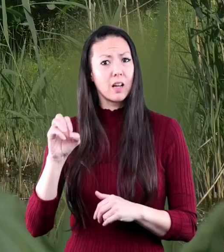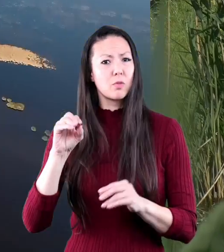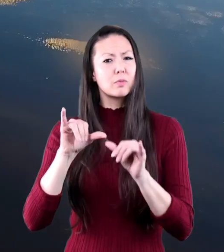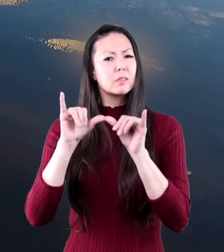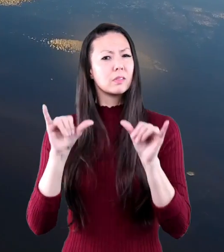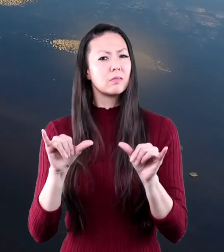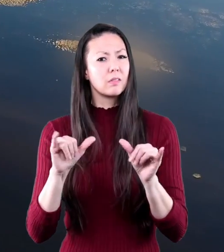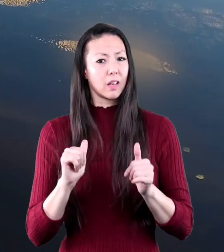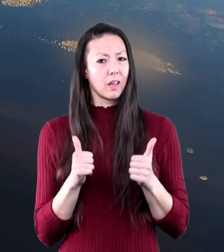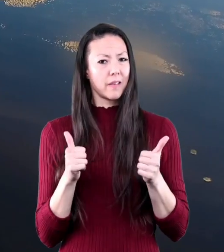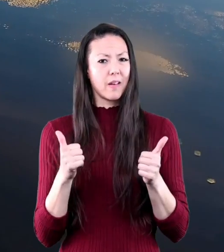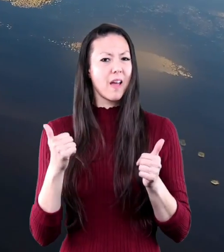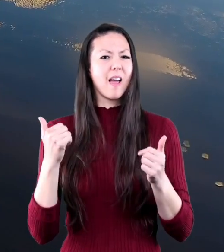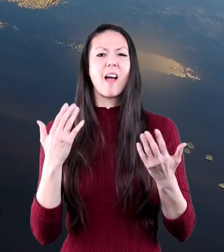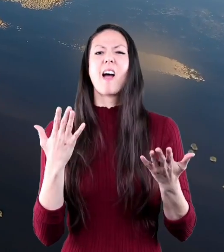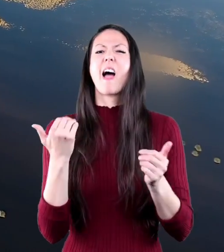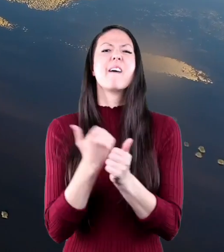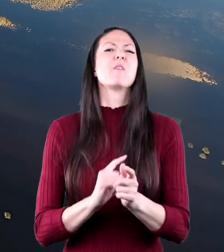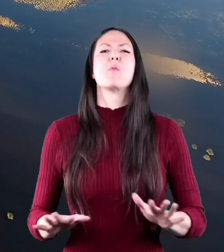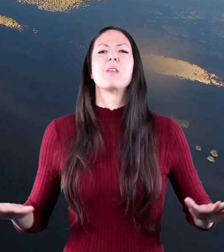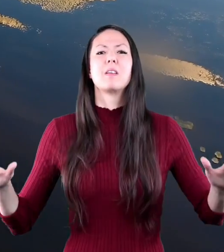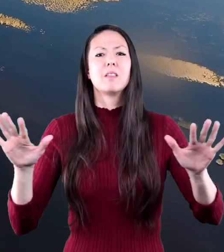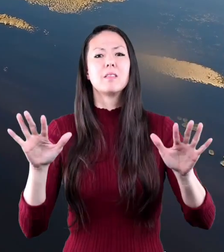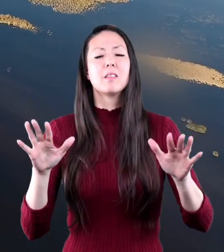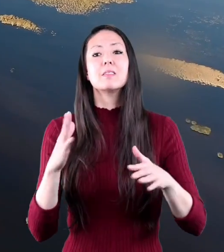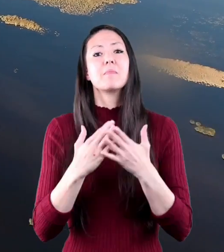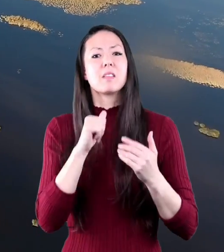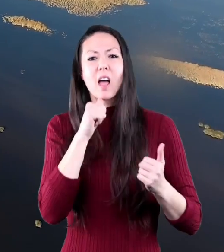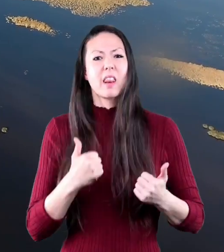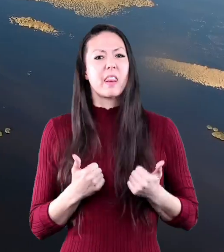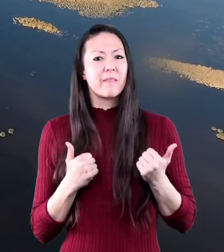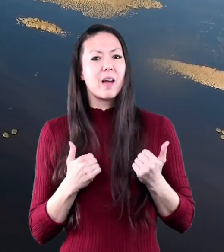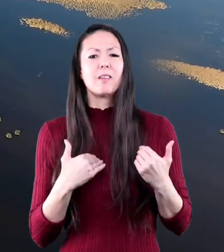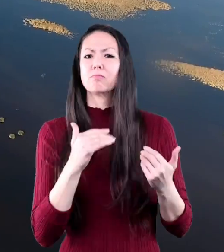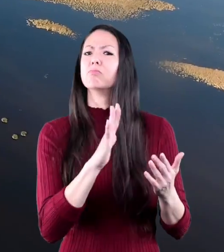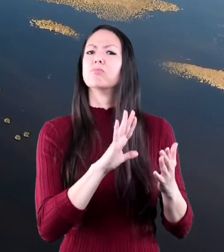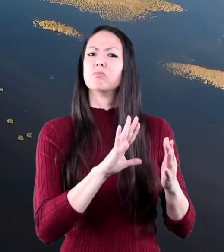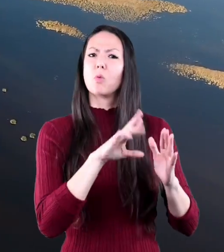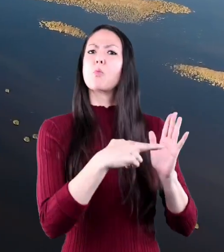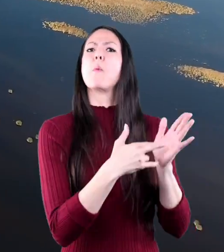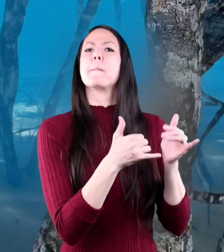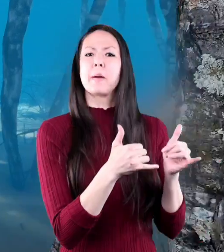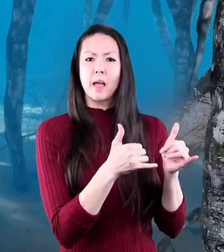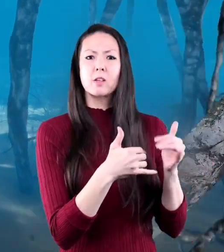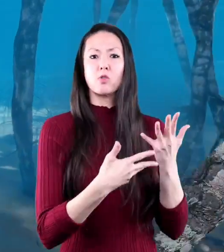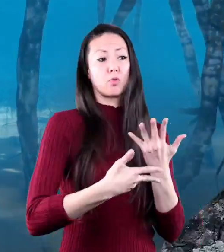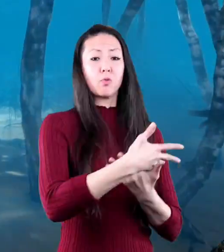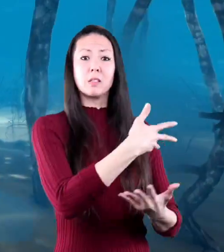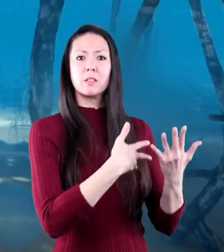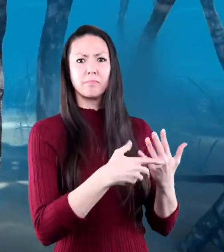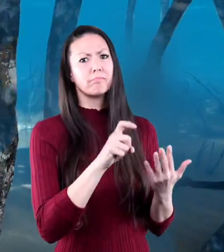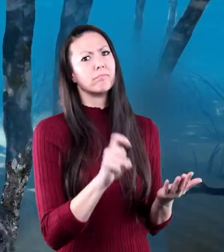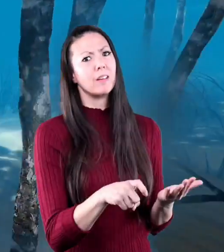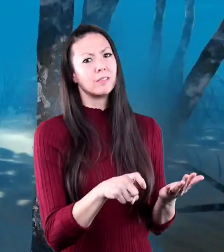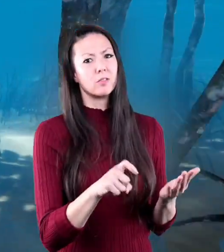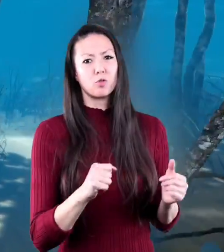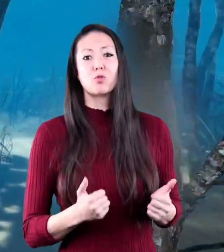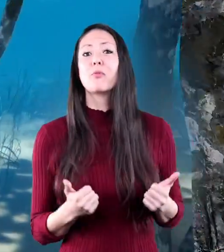an ecosystem every living thing and non-living thing has a role to play their interaction is necessary for